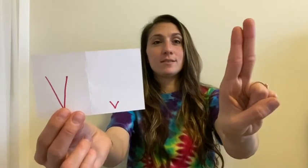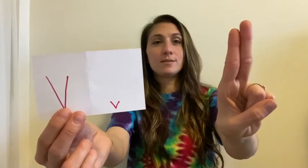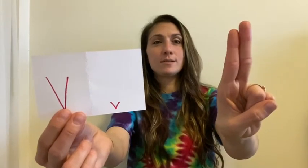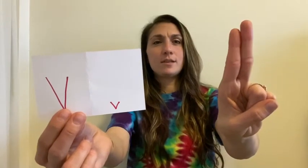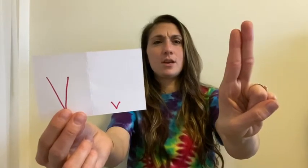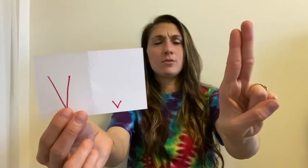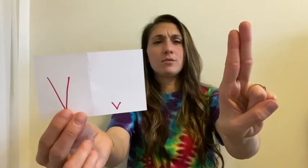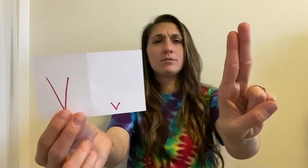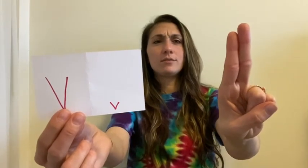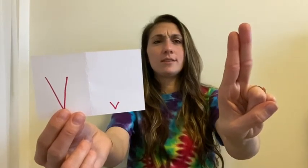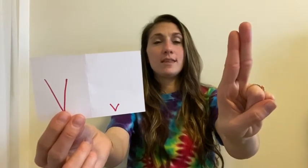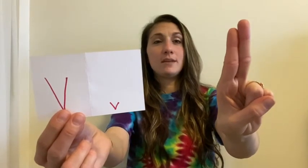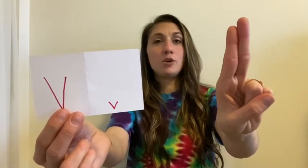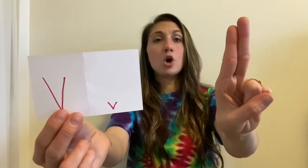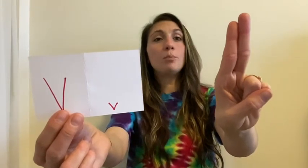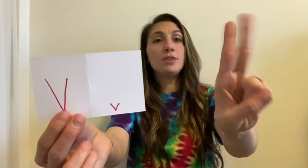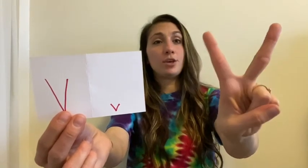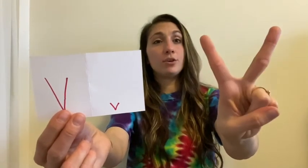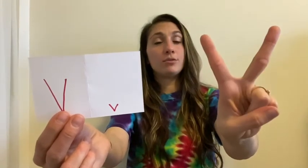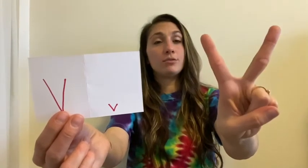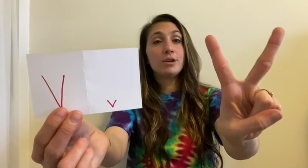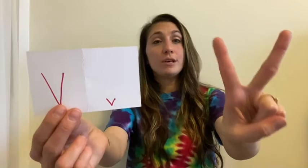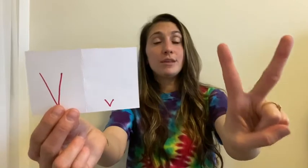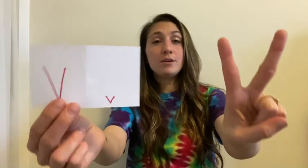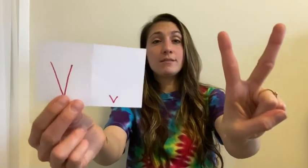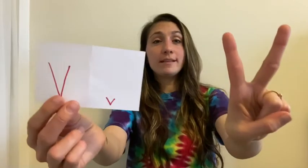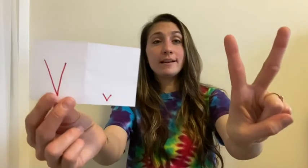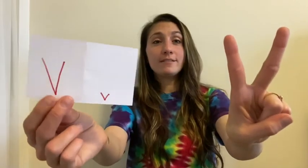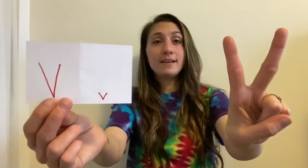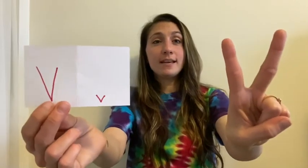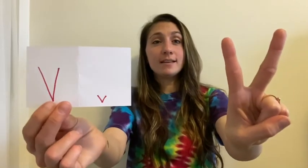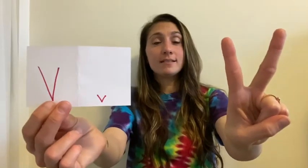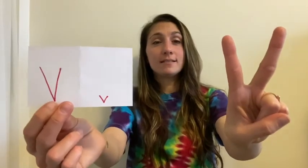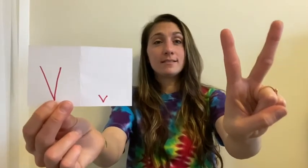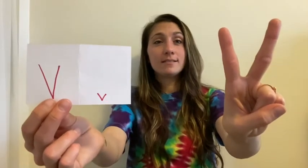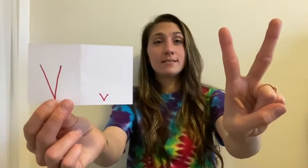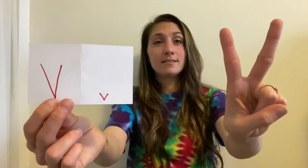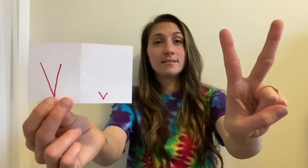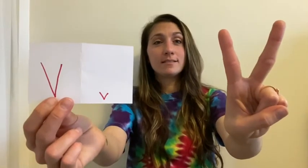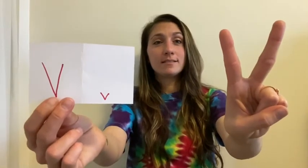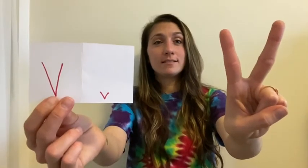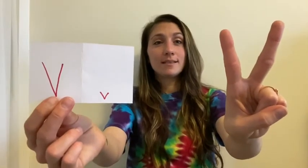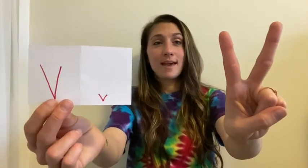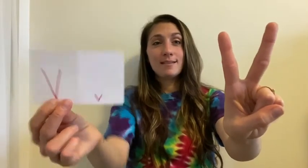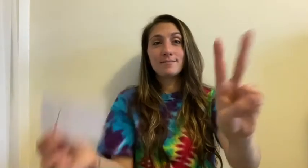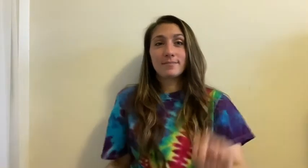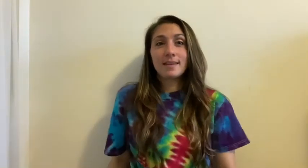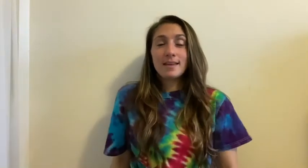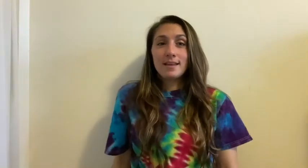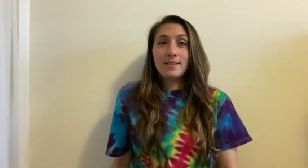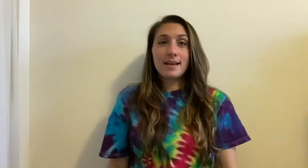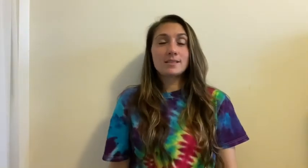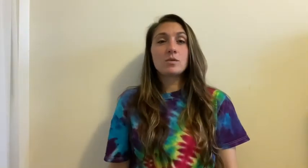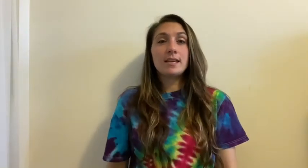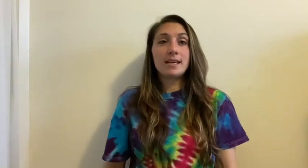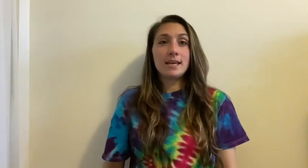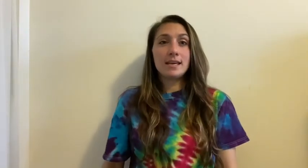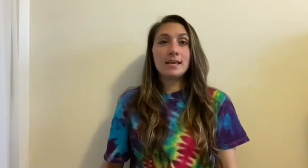this was the U. And then if you open the U, then you have the letter V. Okay? The next one is